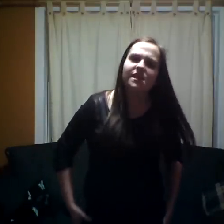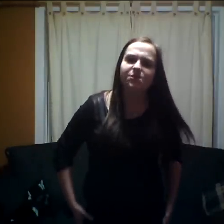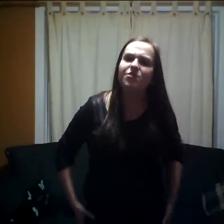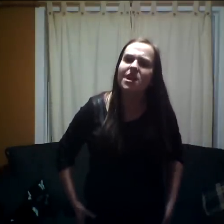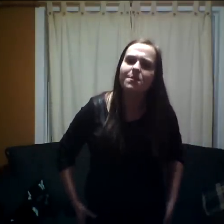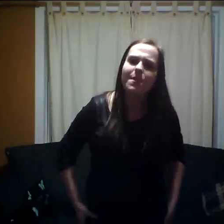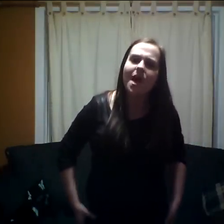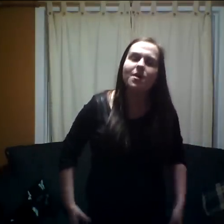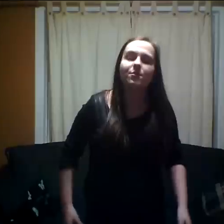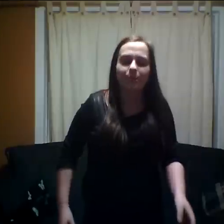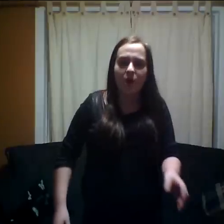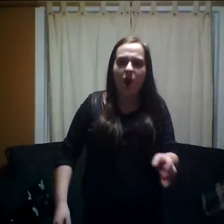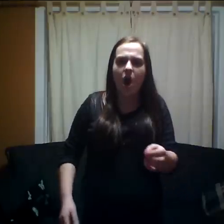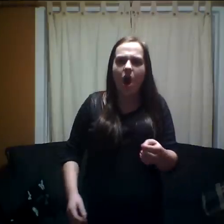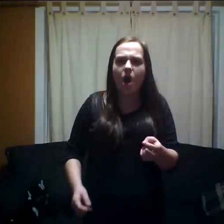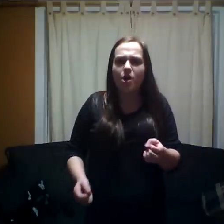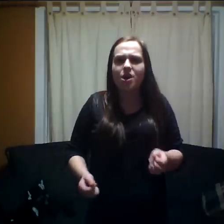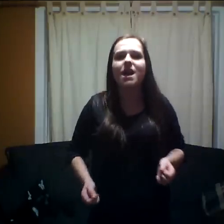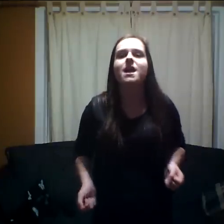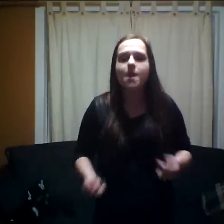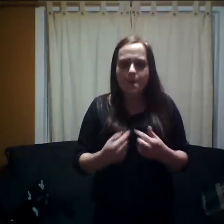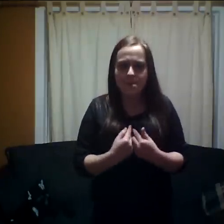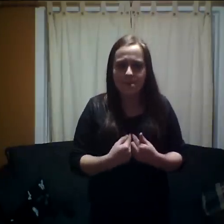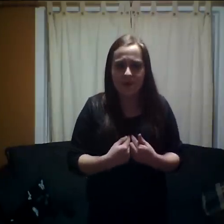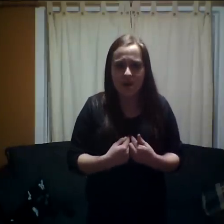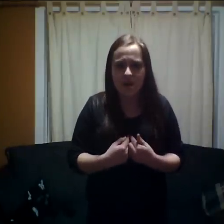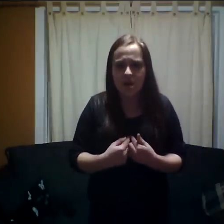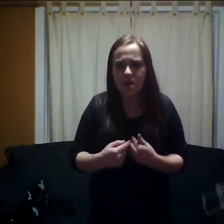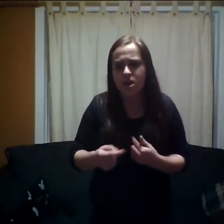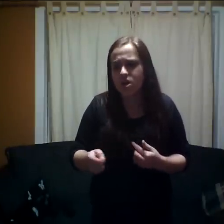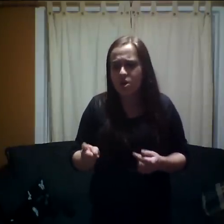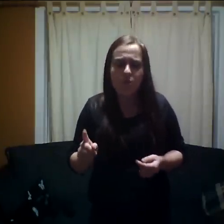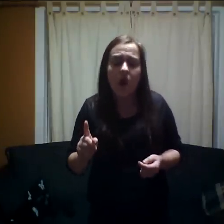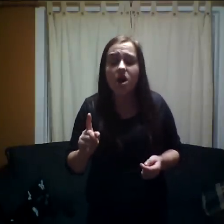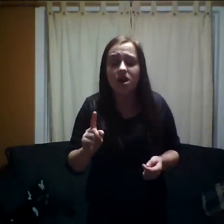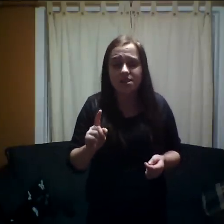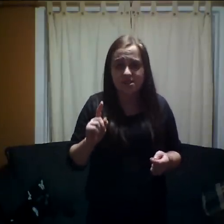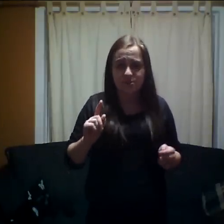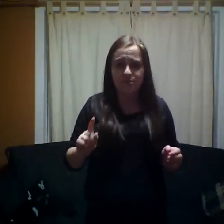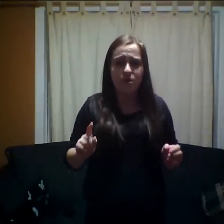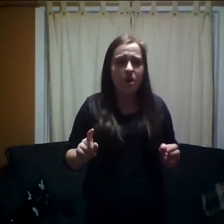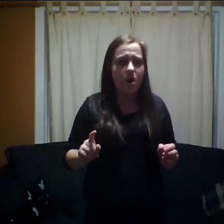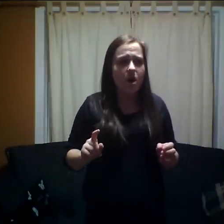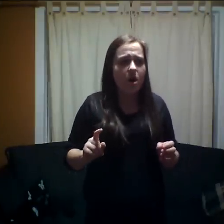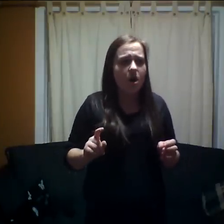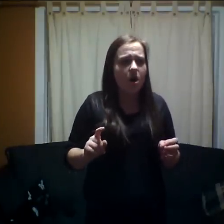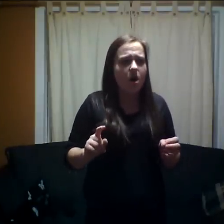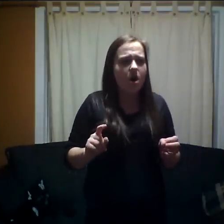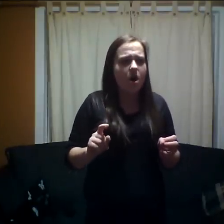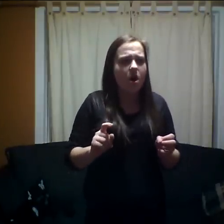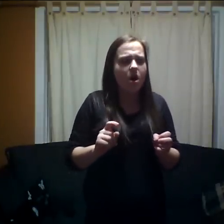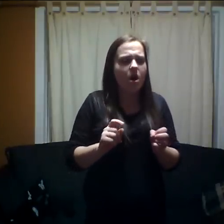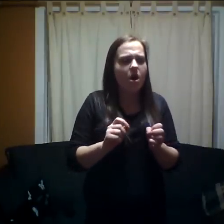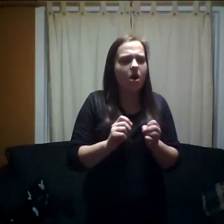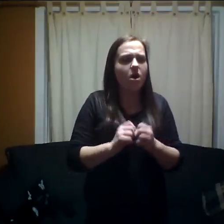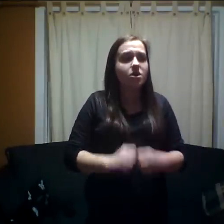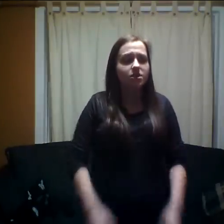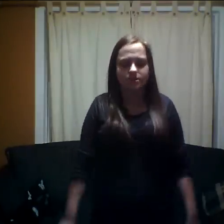remember me once more. Oh, oh, oh, oh, oh